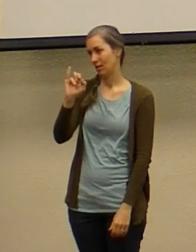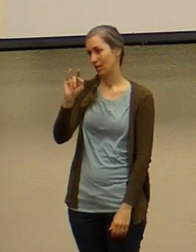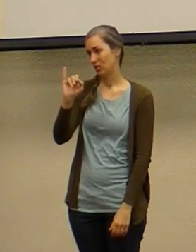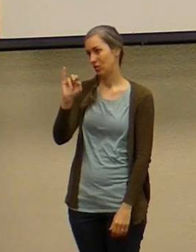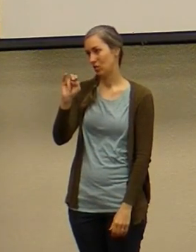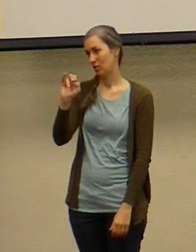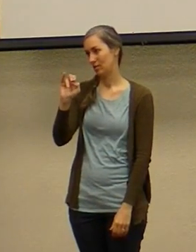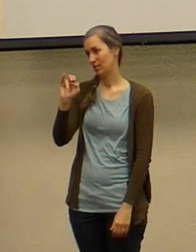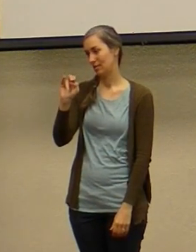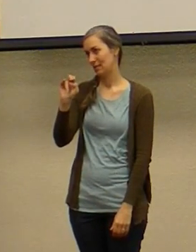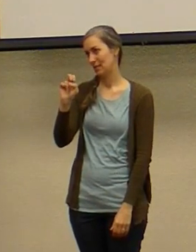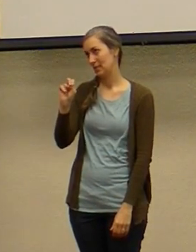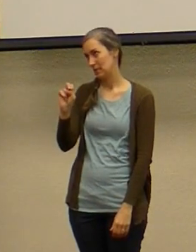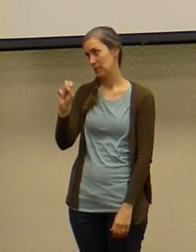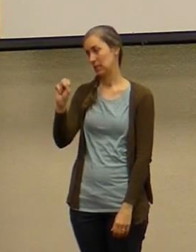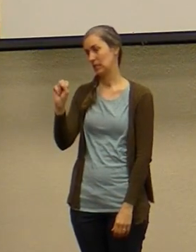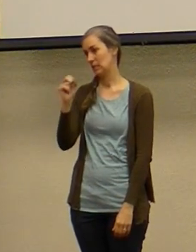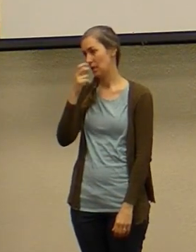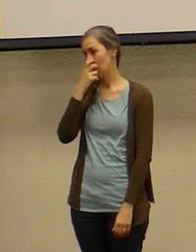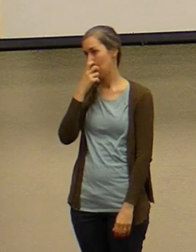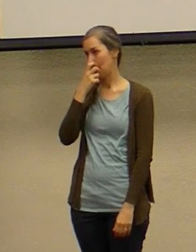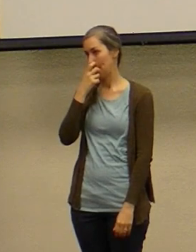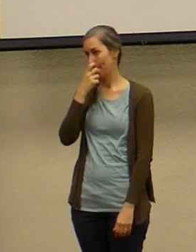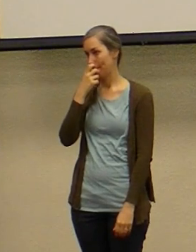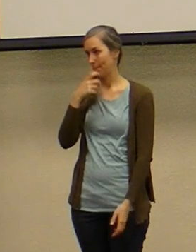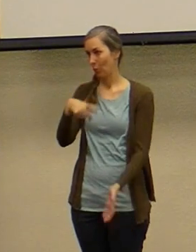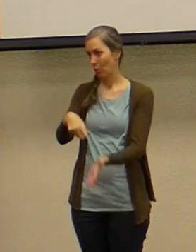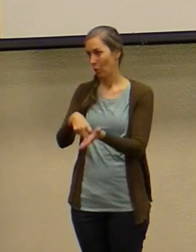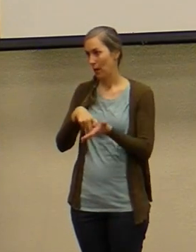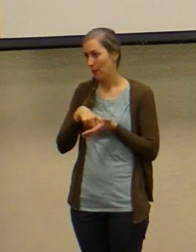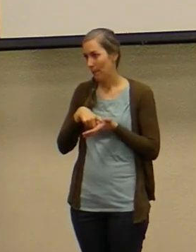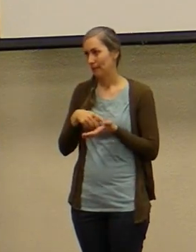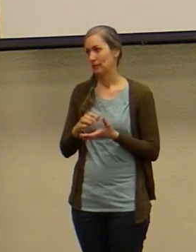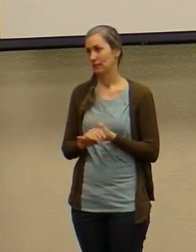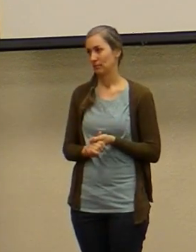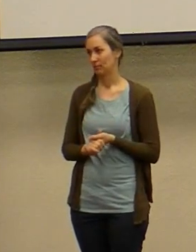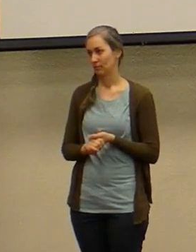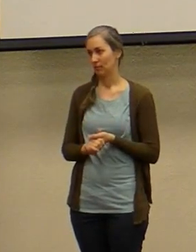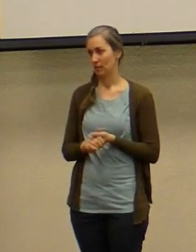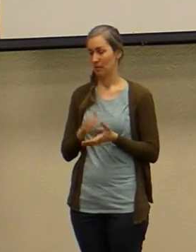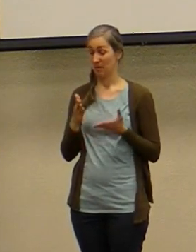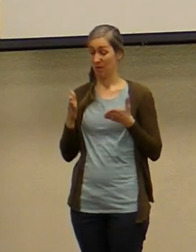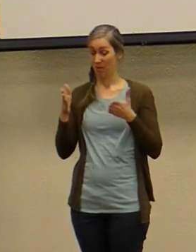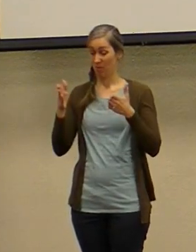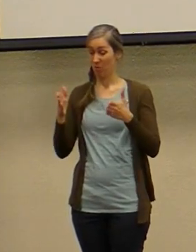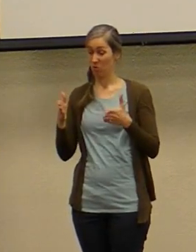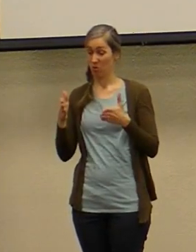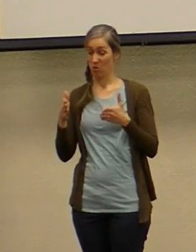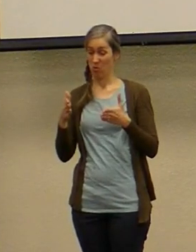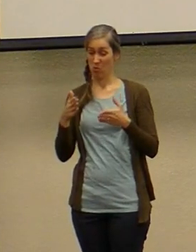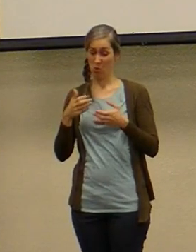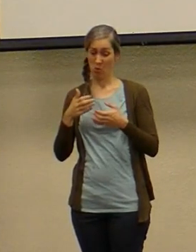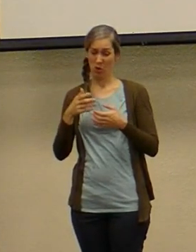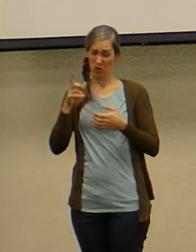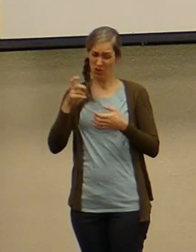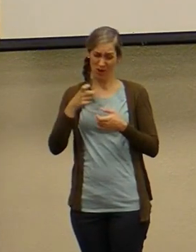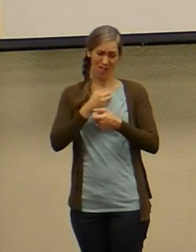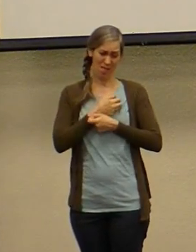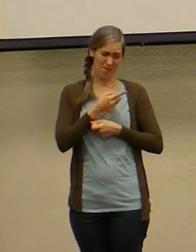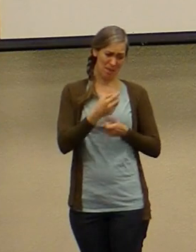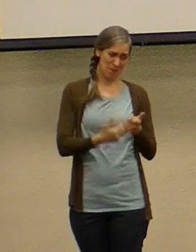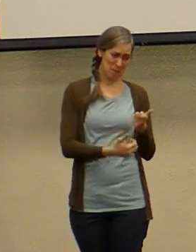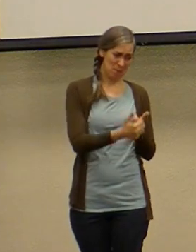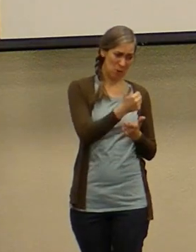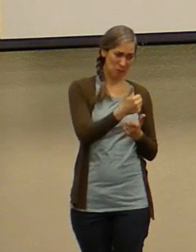maybe heading a little closer to home the person who should have loved them hurt them the worst so they wonder if they can ever be safe